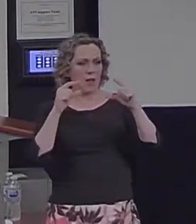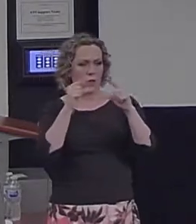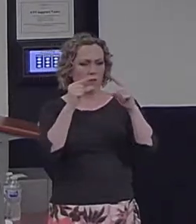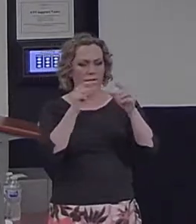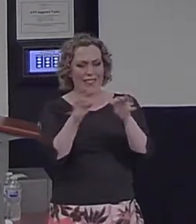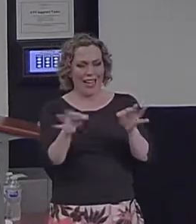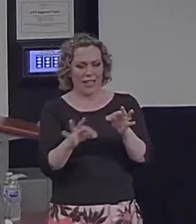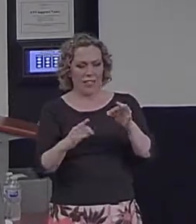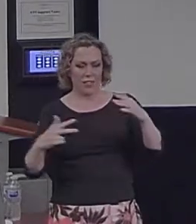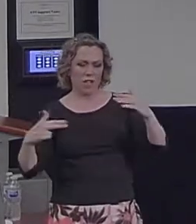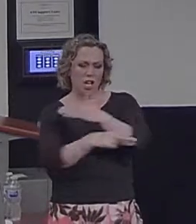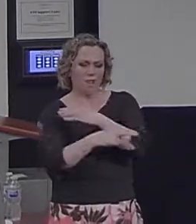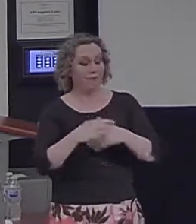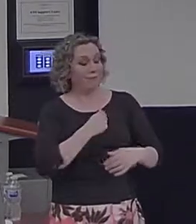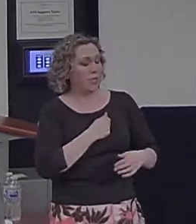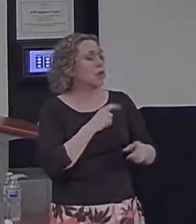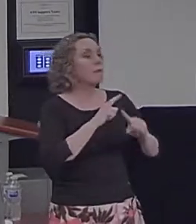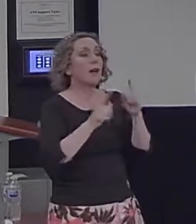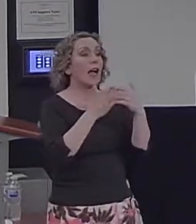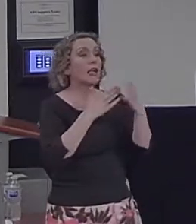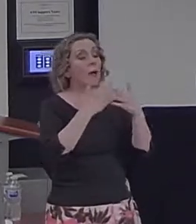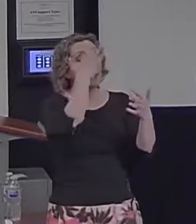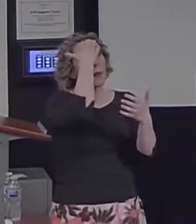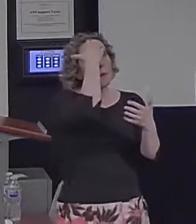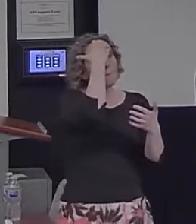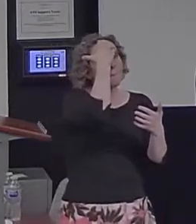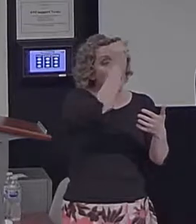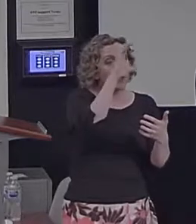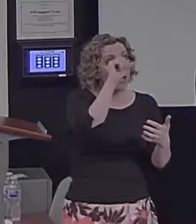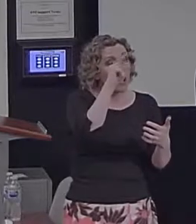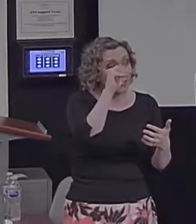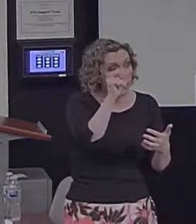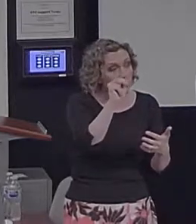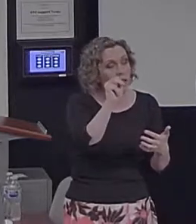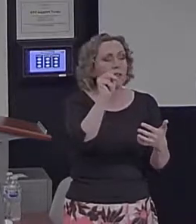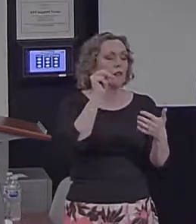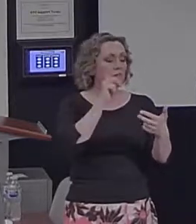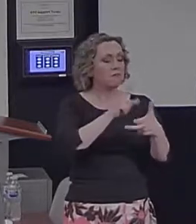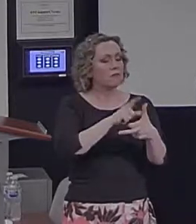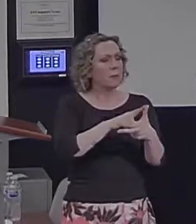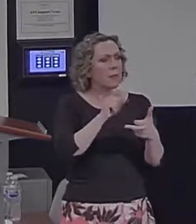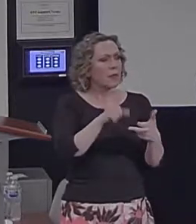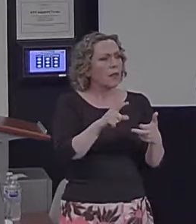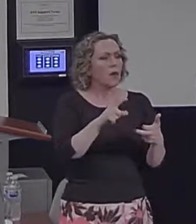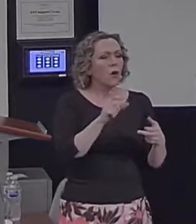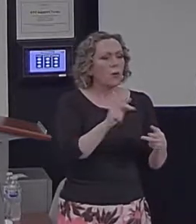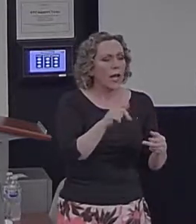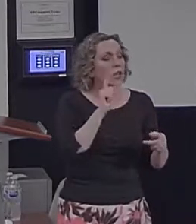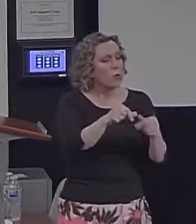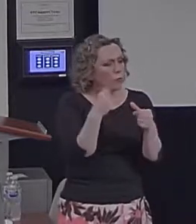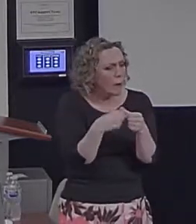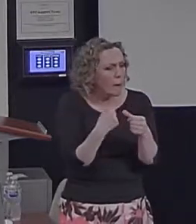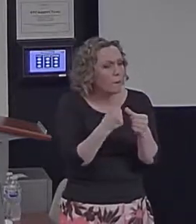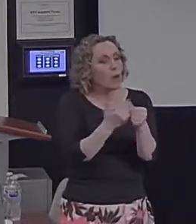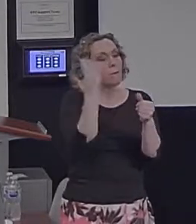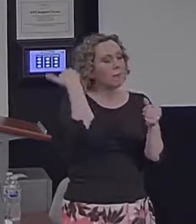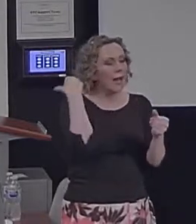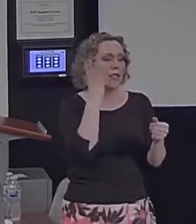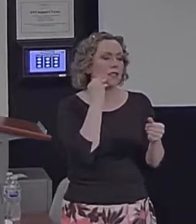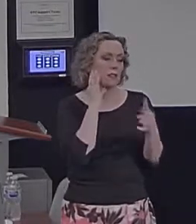In the memory condition, you'd be asked to remember a past experience related to the picture. So